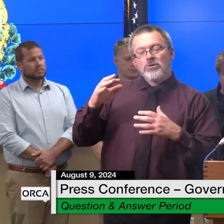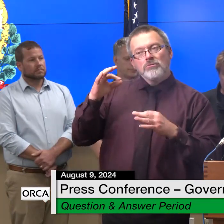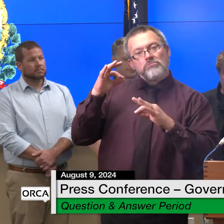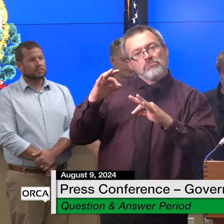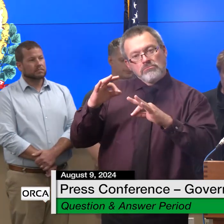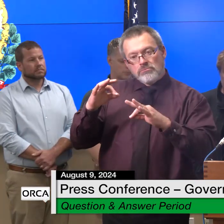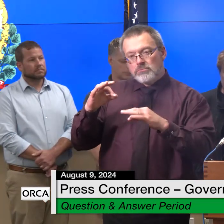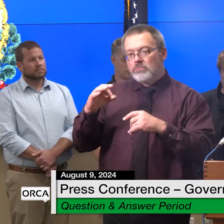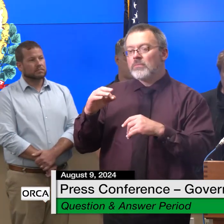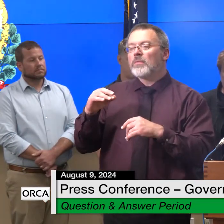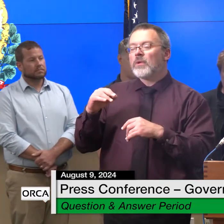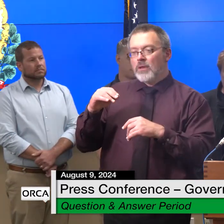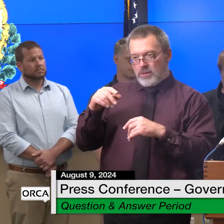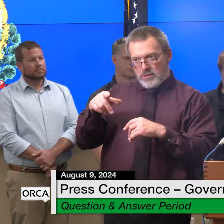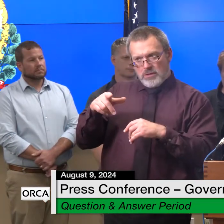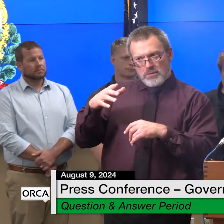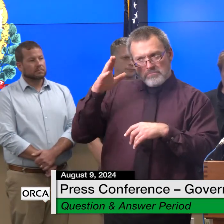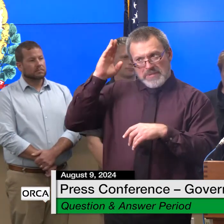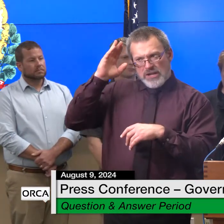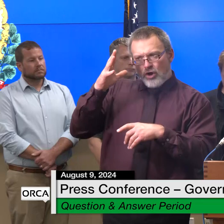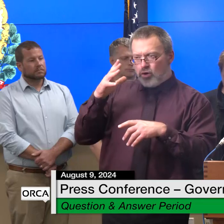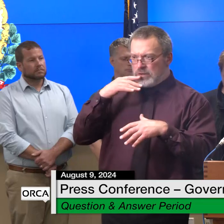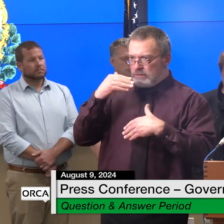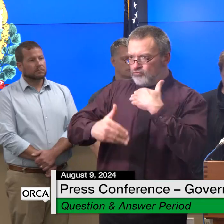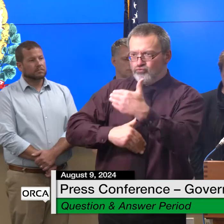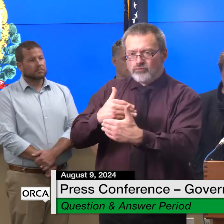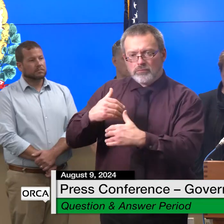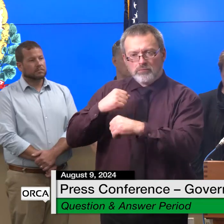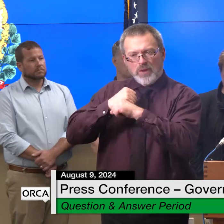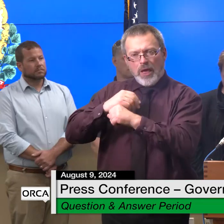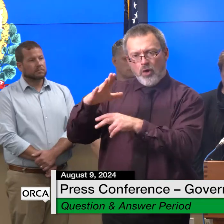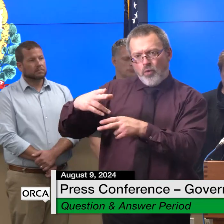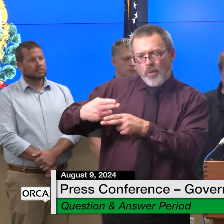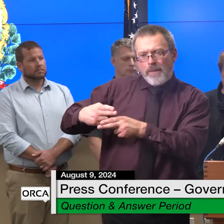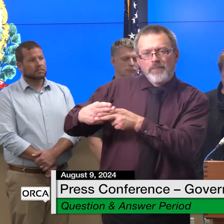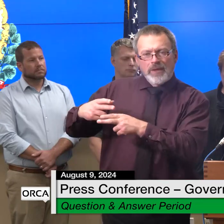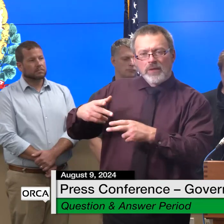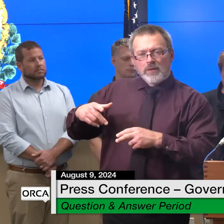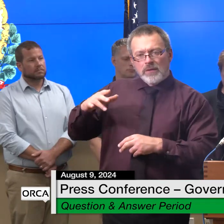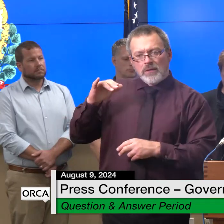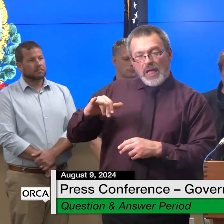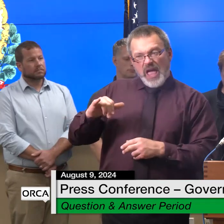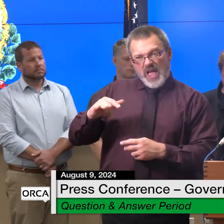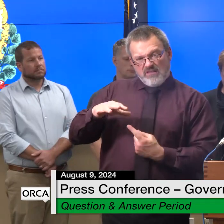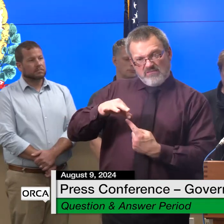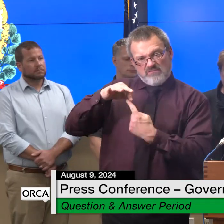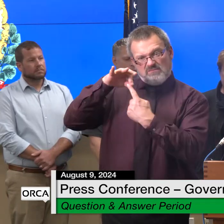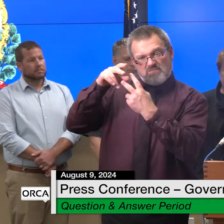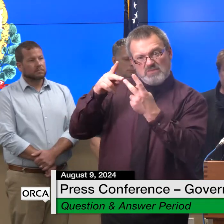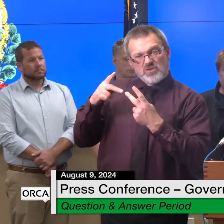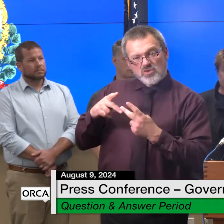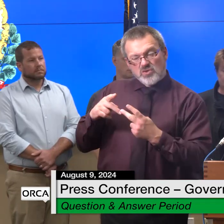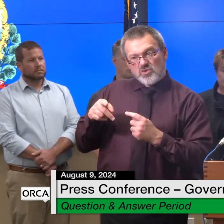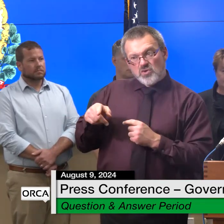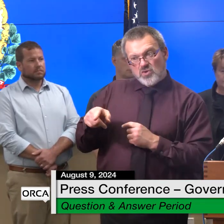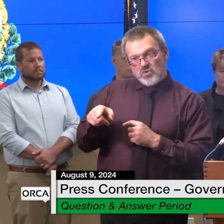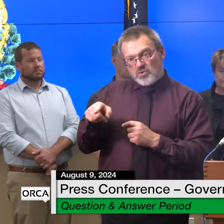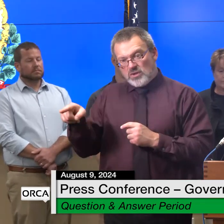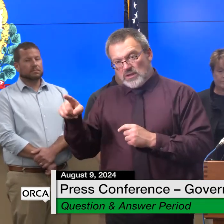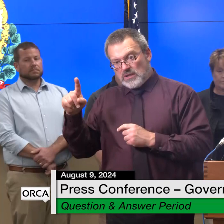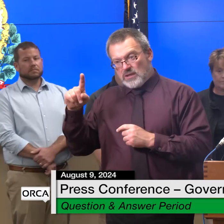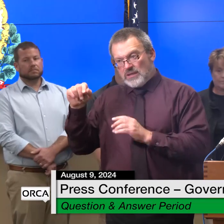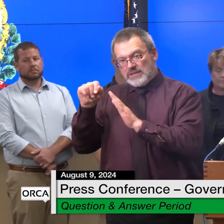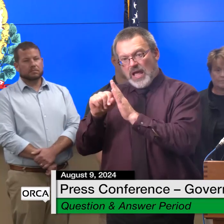um it is a unique um position being lieutenant governor you're not really part of